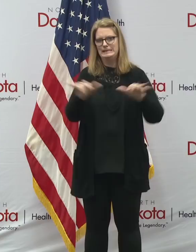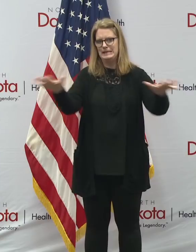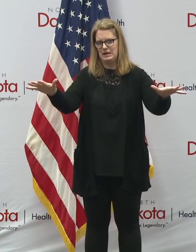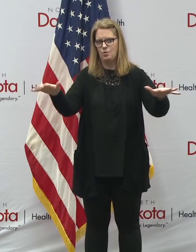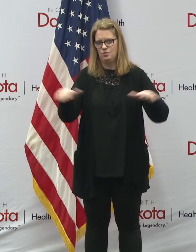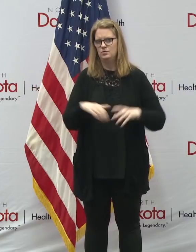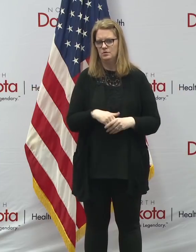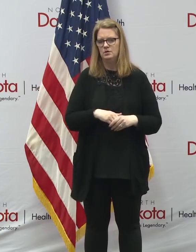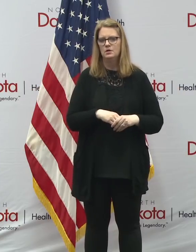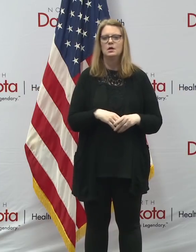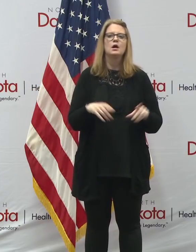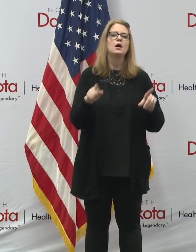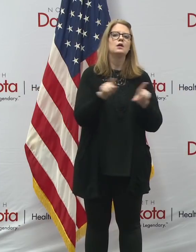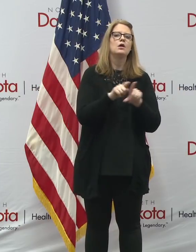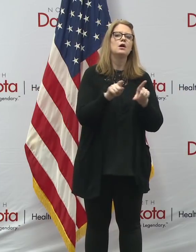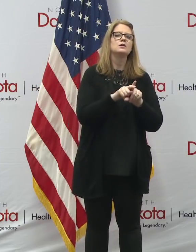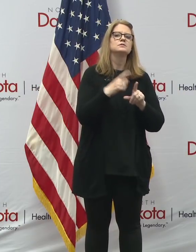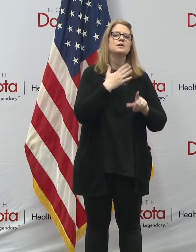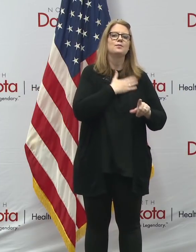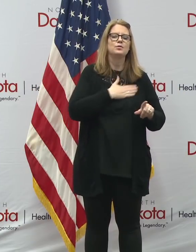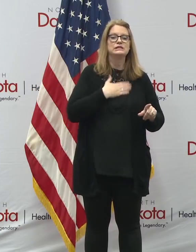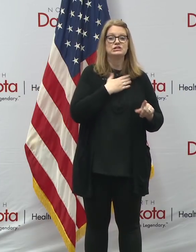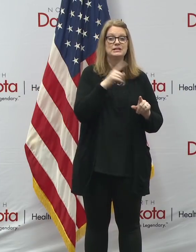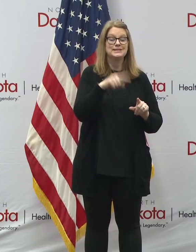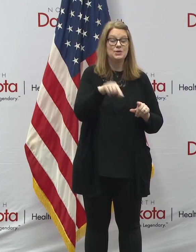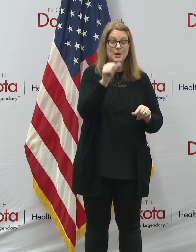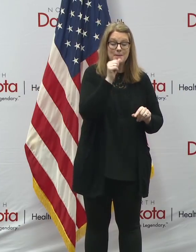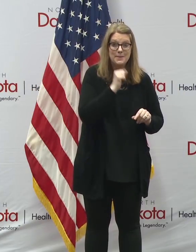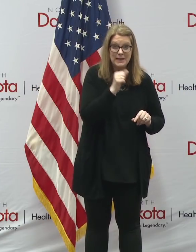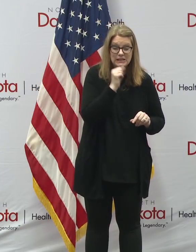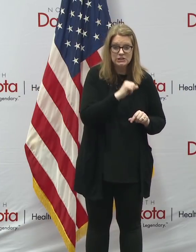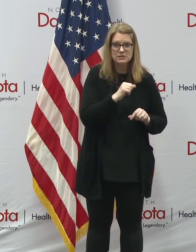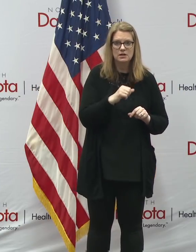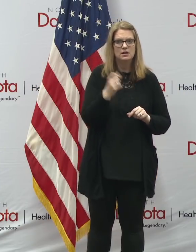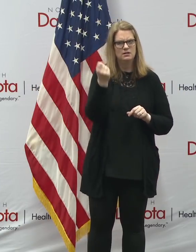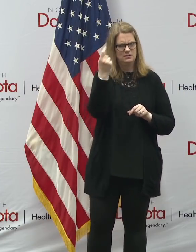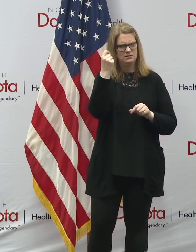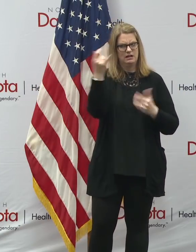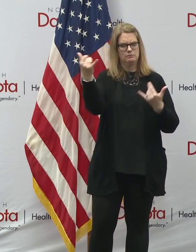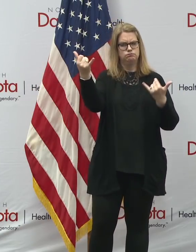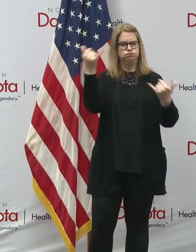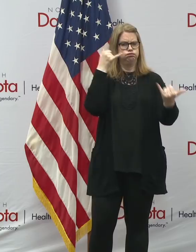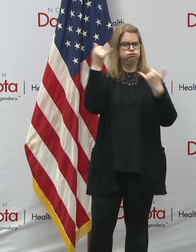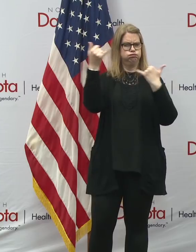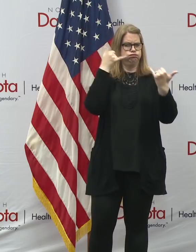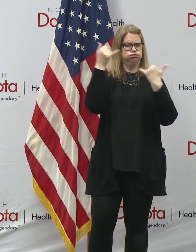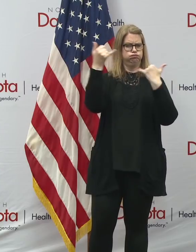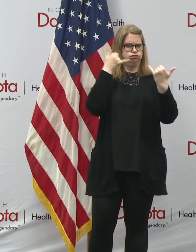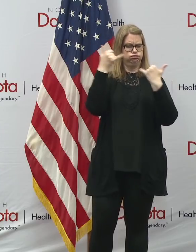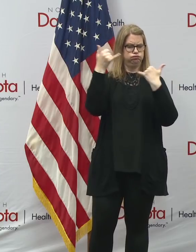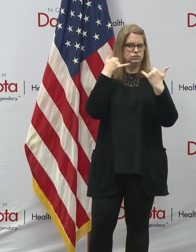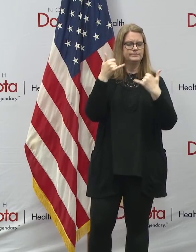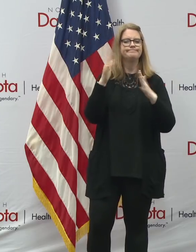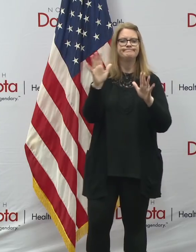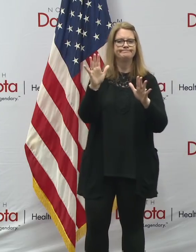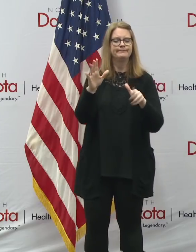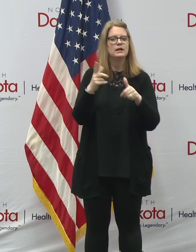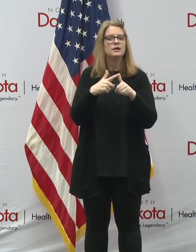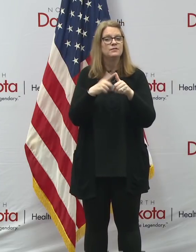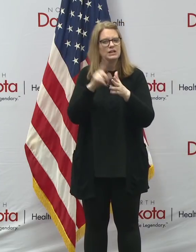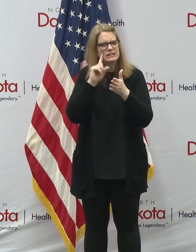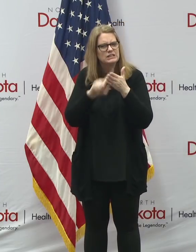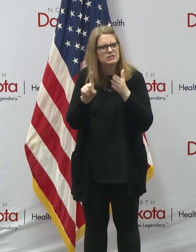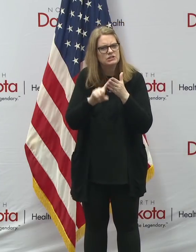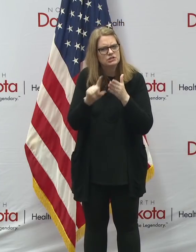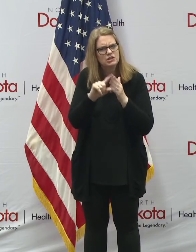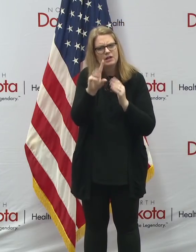We also appreciate people's patience. There have been a lot of calls. Again, encourage people to check the website for the frequently